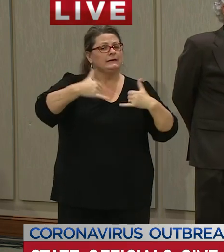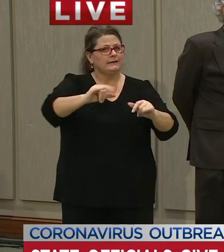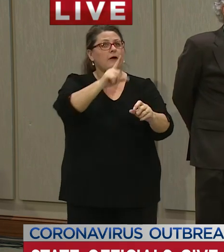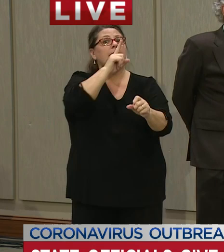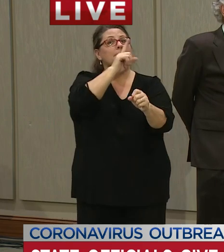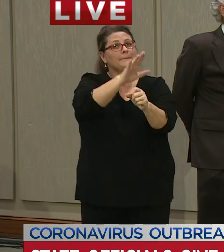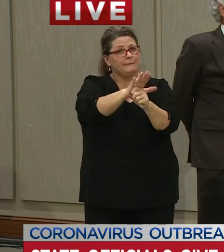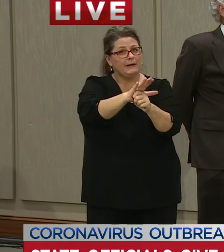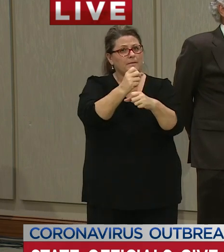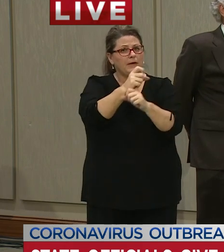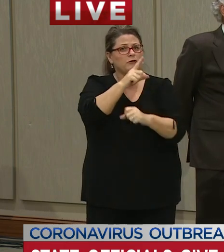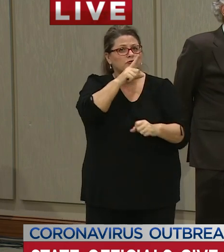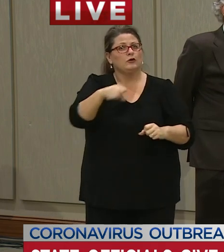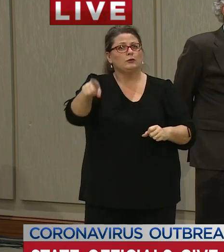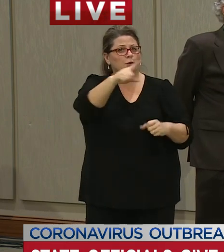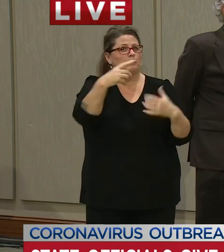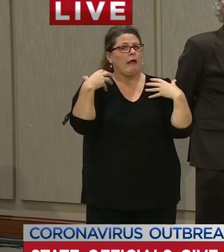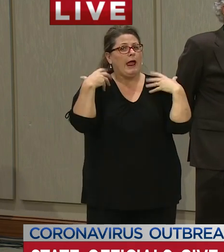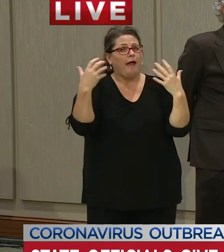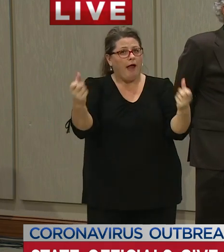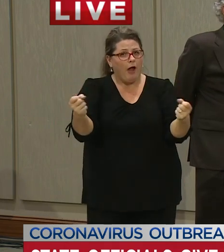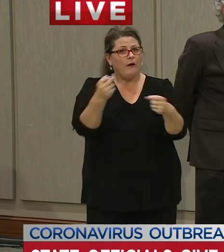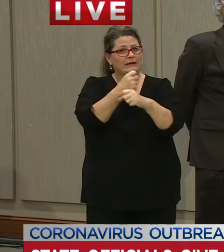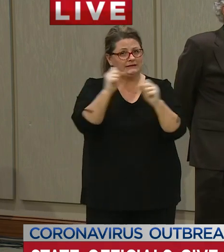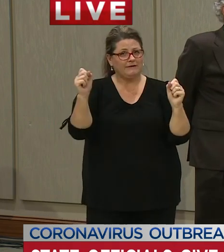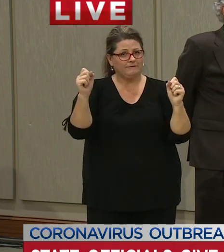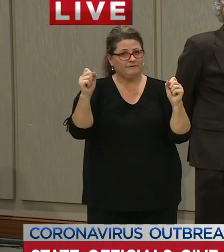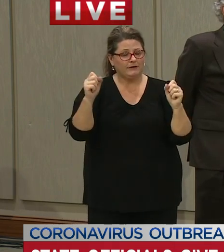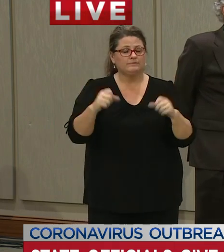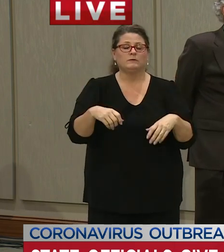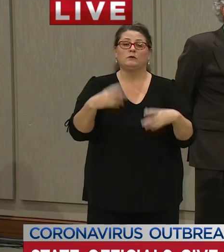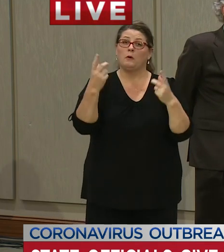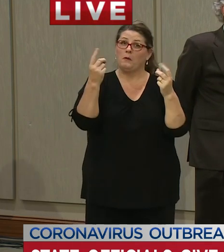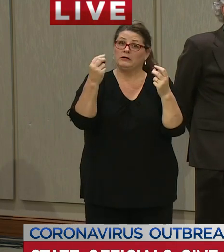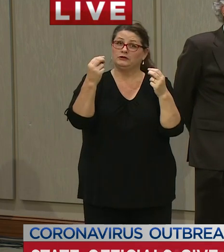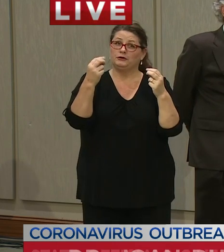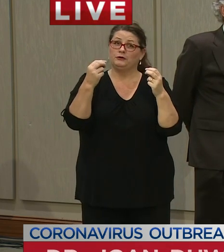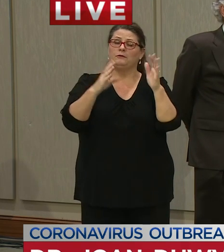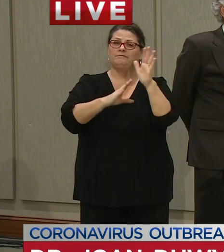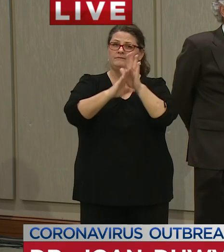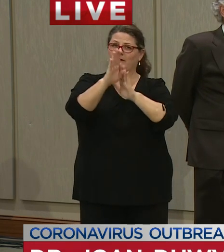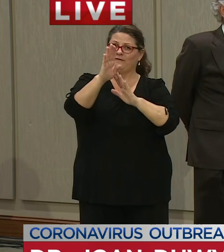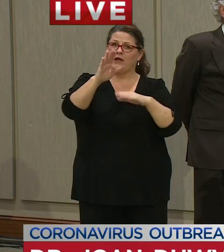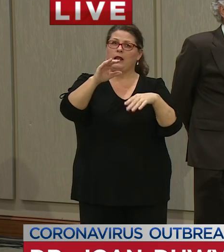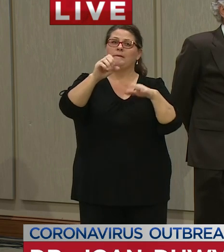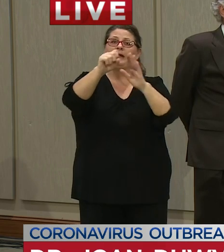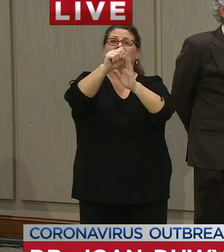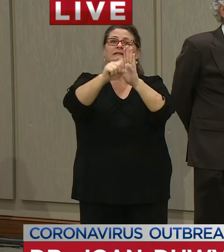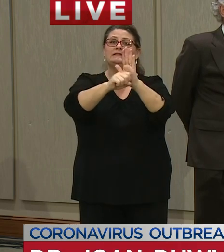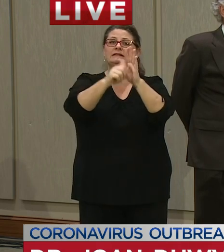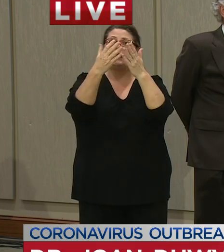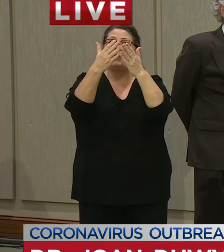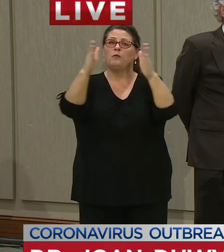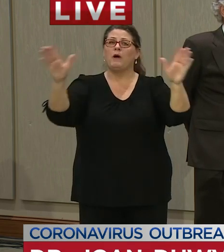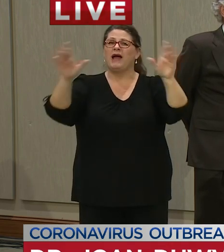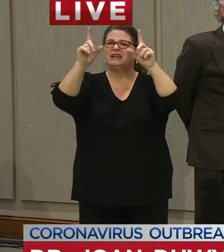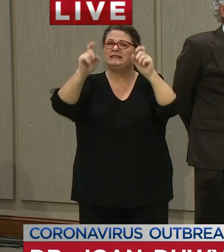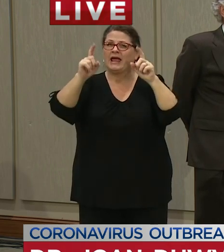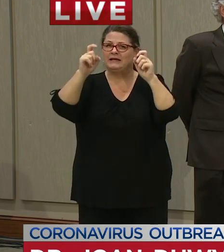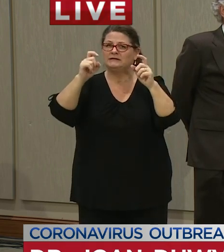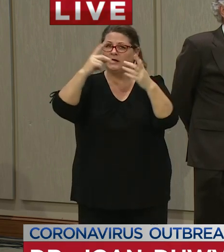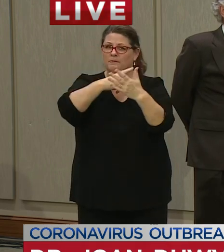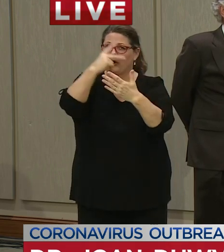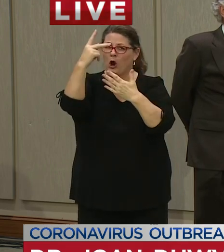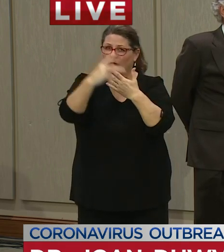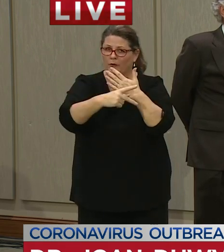safety of all South Carolinians DHEC has developed a statewide representative testing program to gain a better